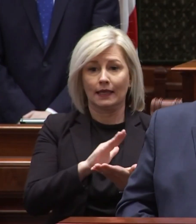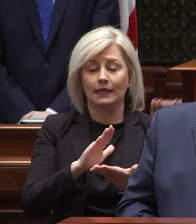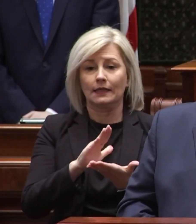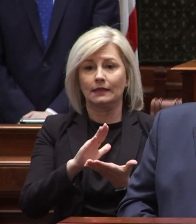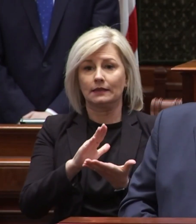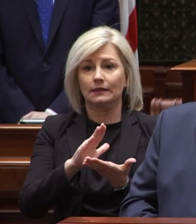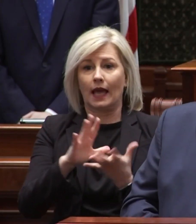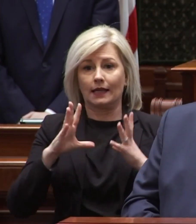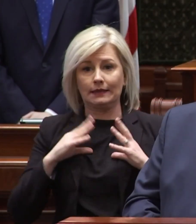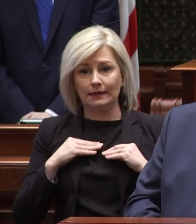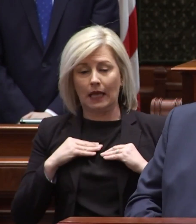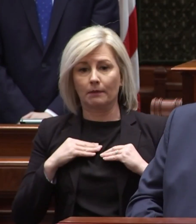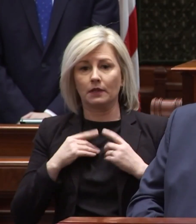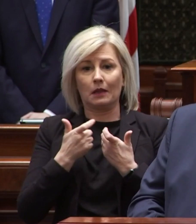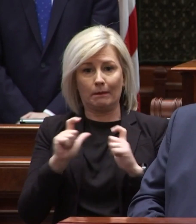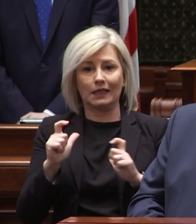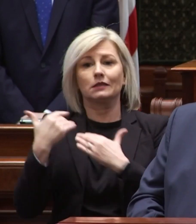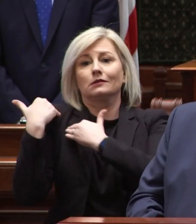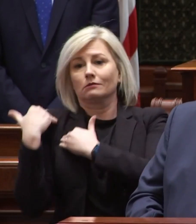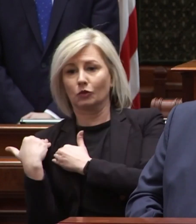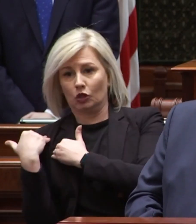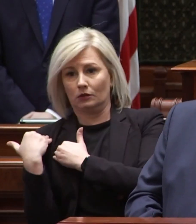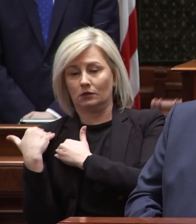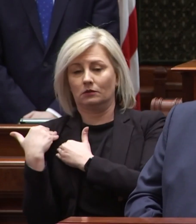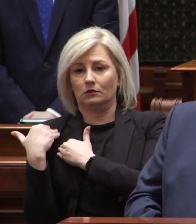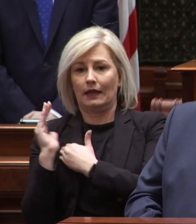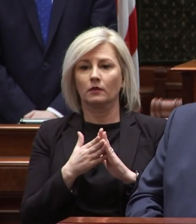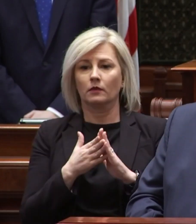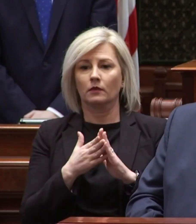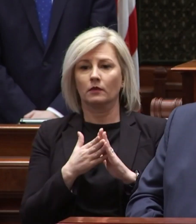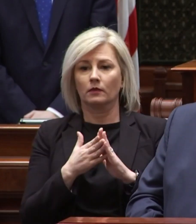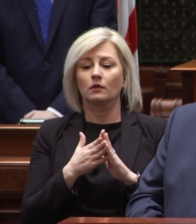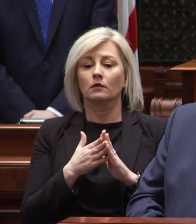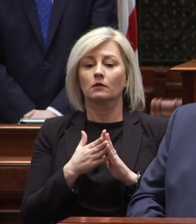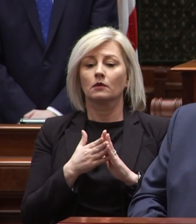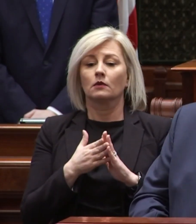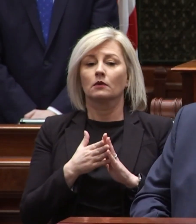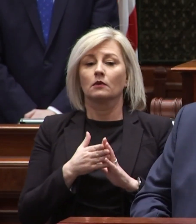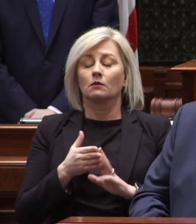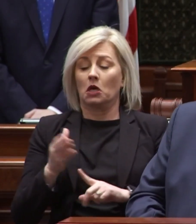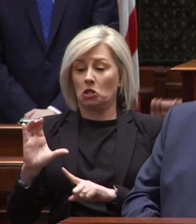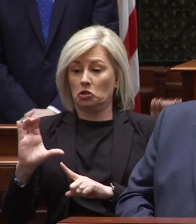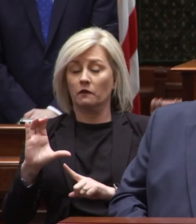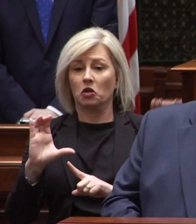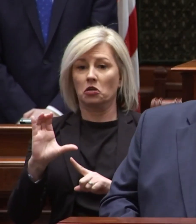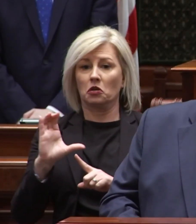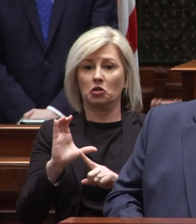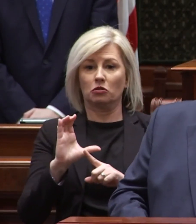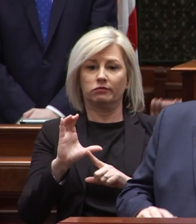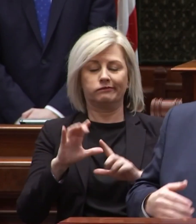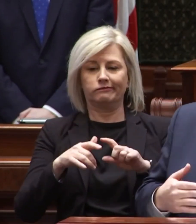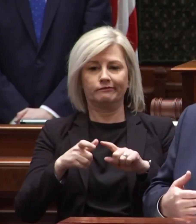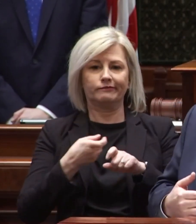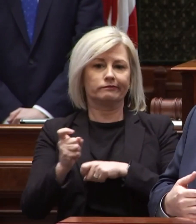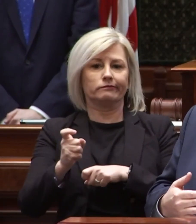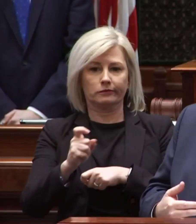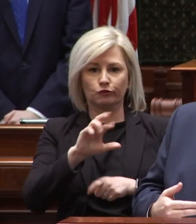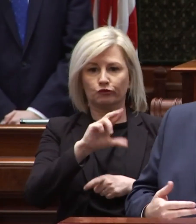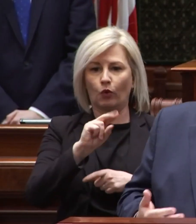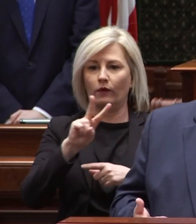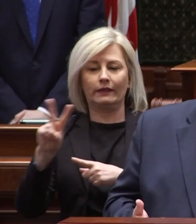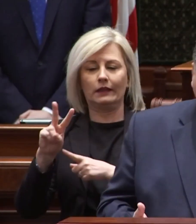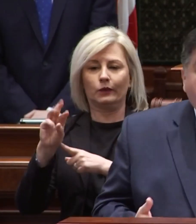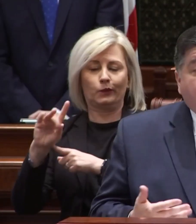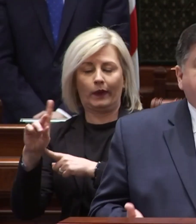on some of the greatest societal burdens when conservatives on the supreme court overturned roe v wade they didn't strip